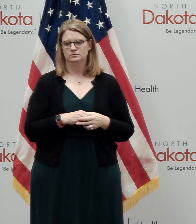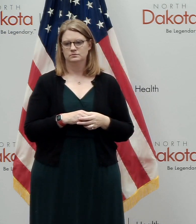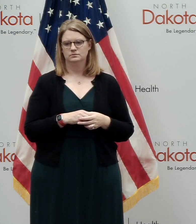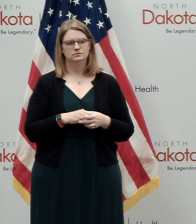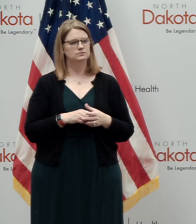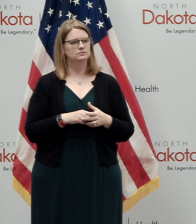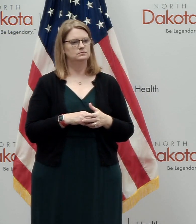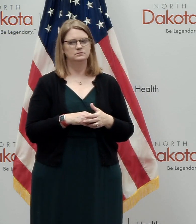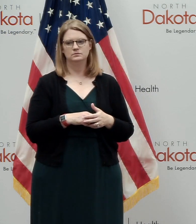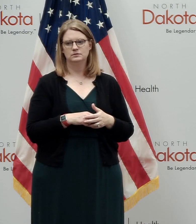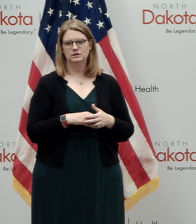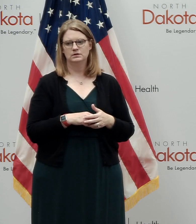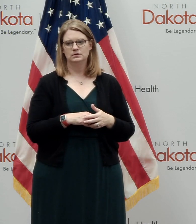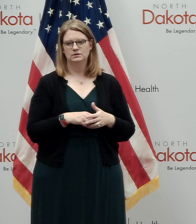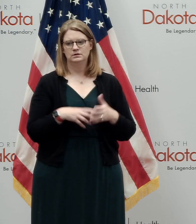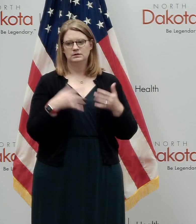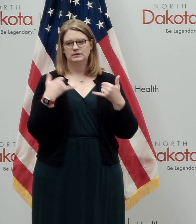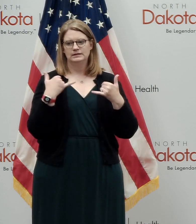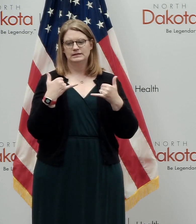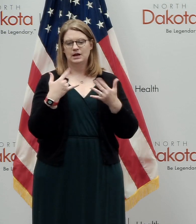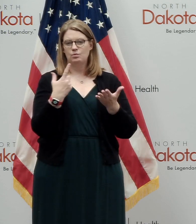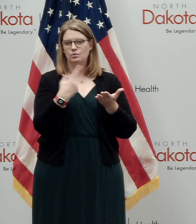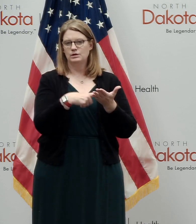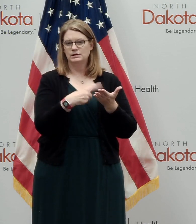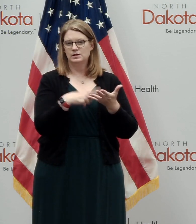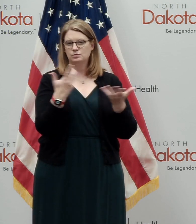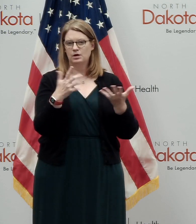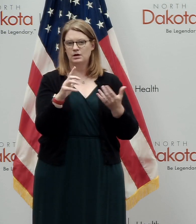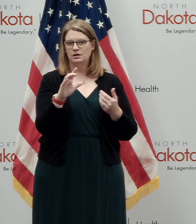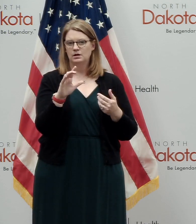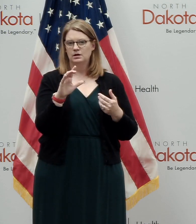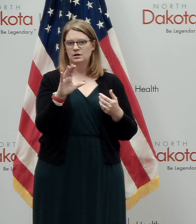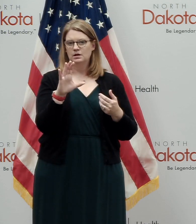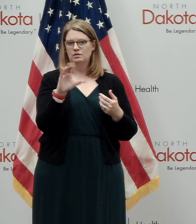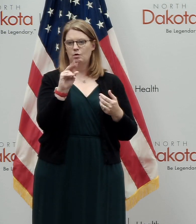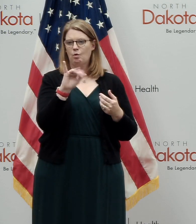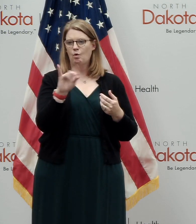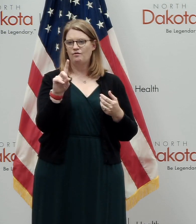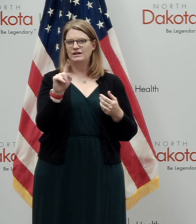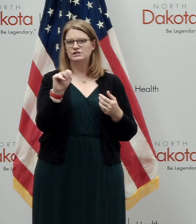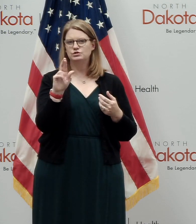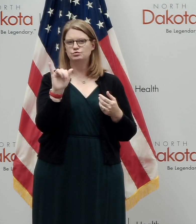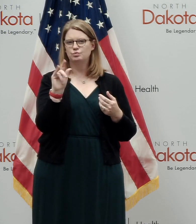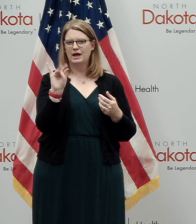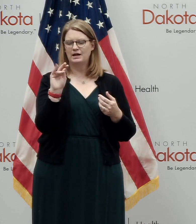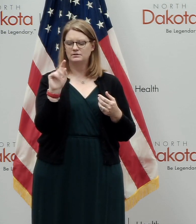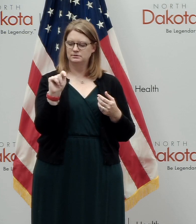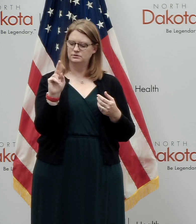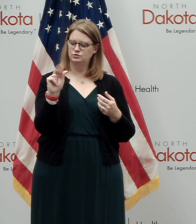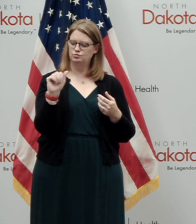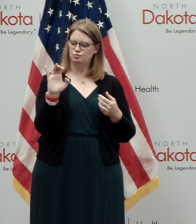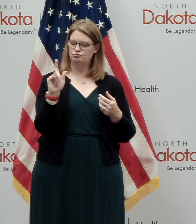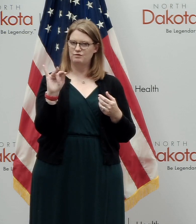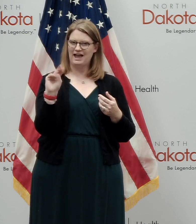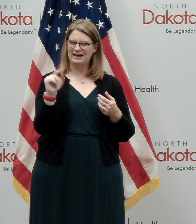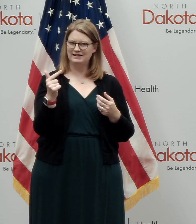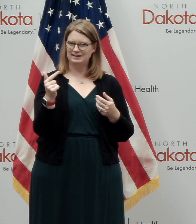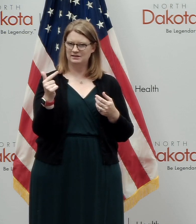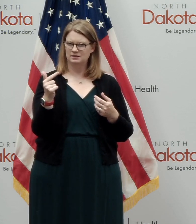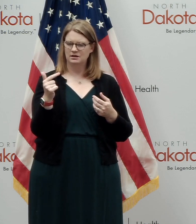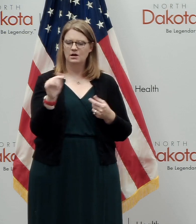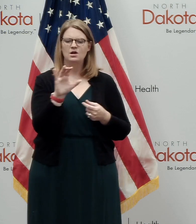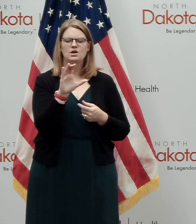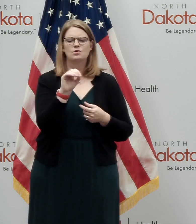later. We're going to talk right now, I think we're going to talk about the COVID tracking update. COVID tracking update is a